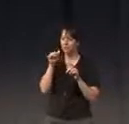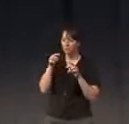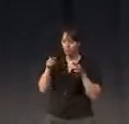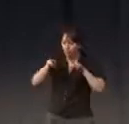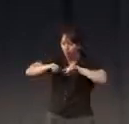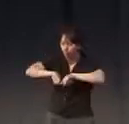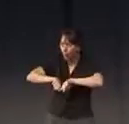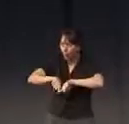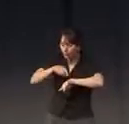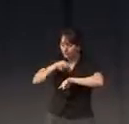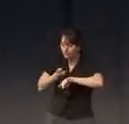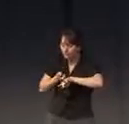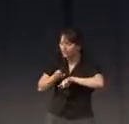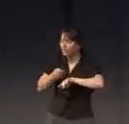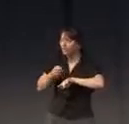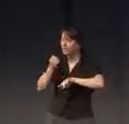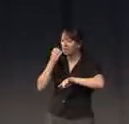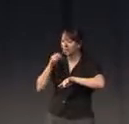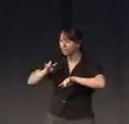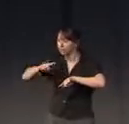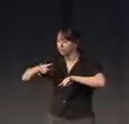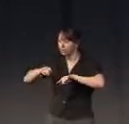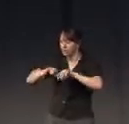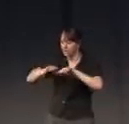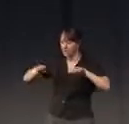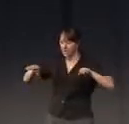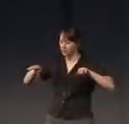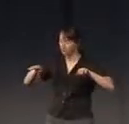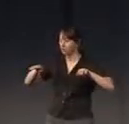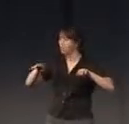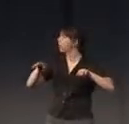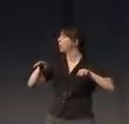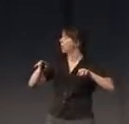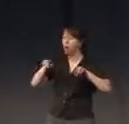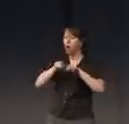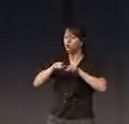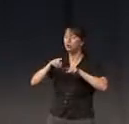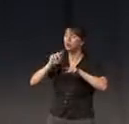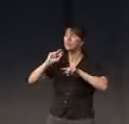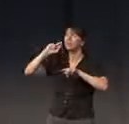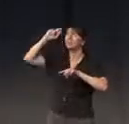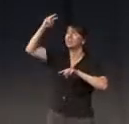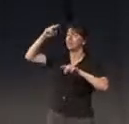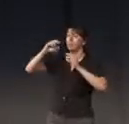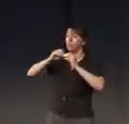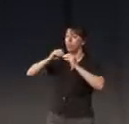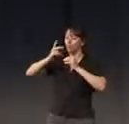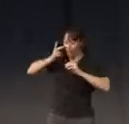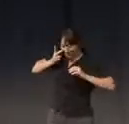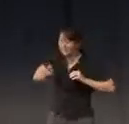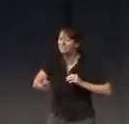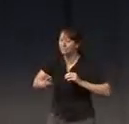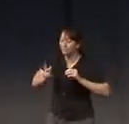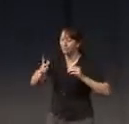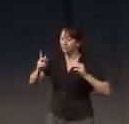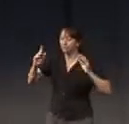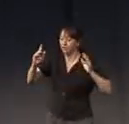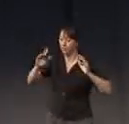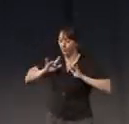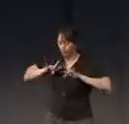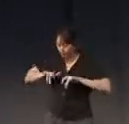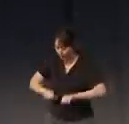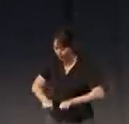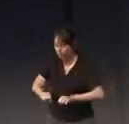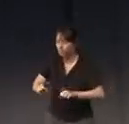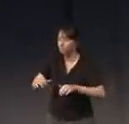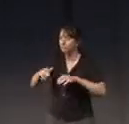if you enter in one of the first layer, the transparency is kind of loose also when you get more higher. But somehow you don't know how all this situation will